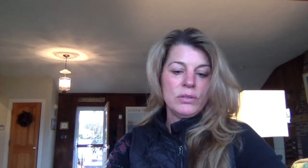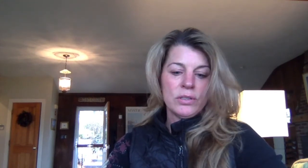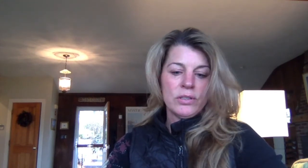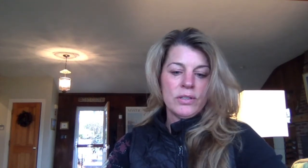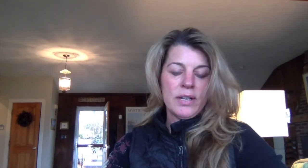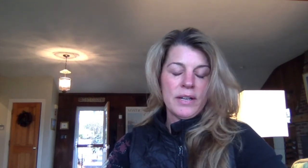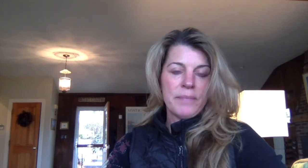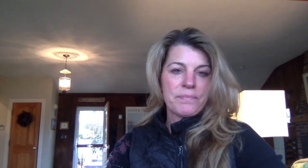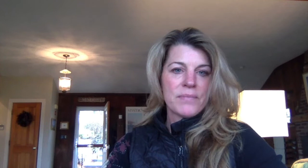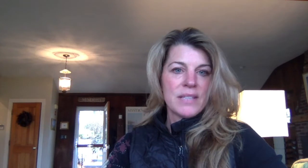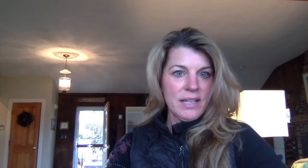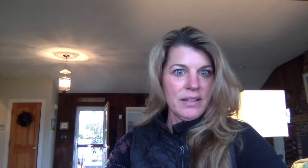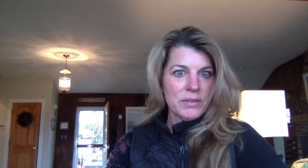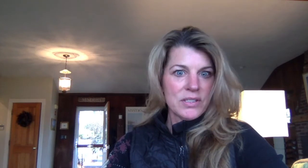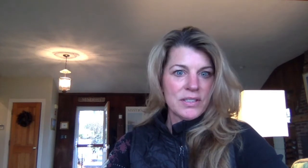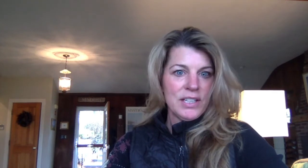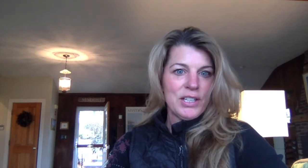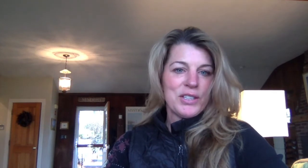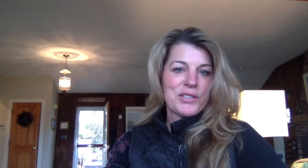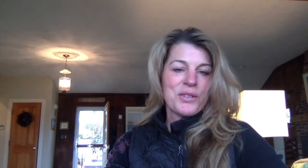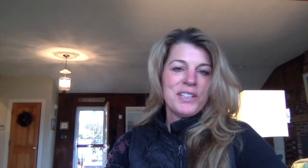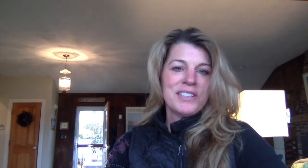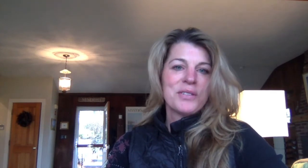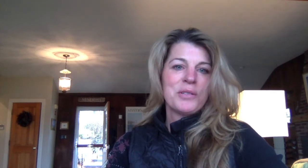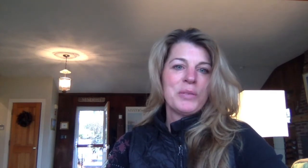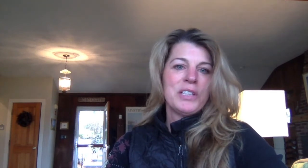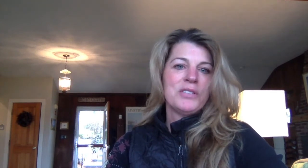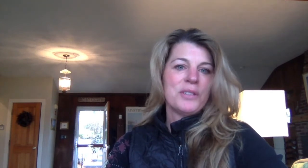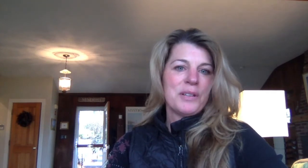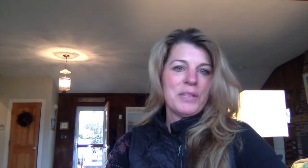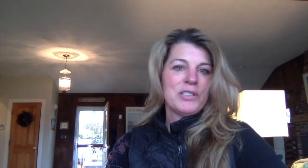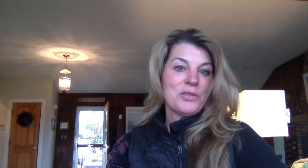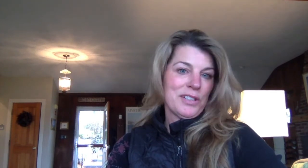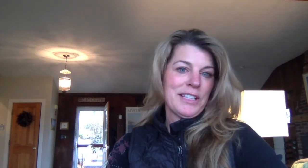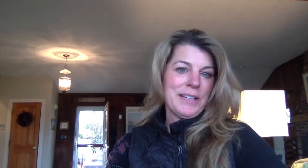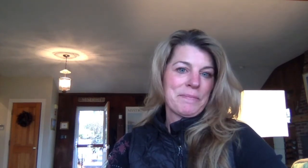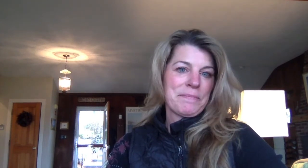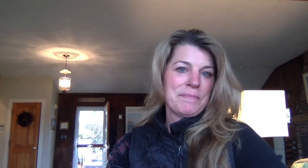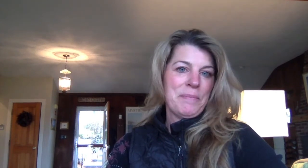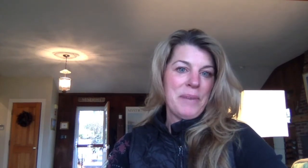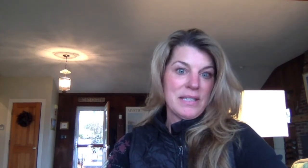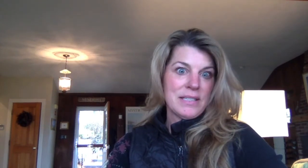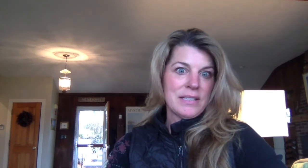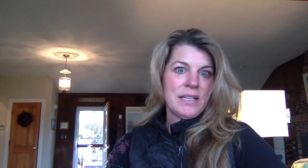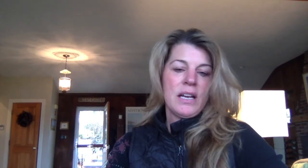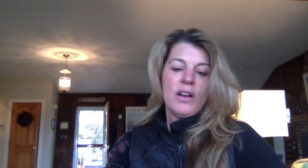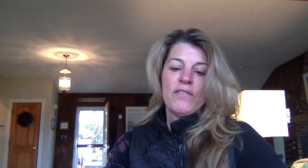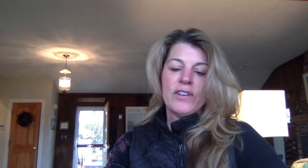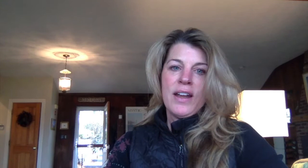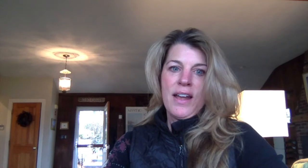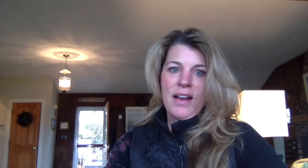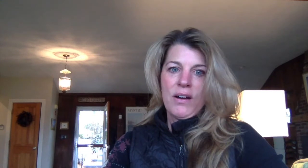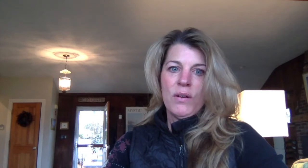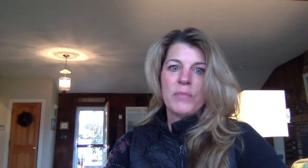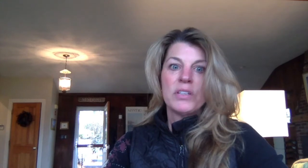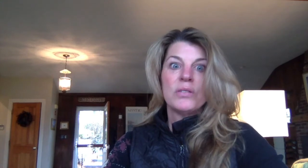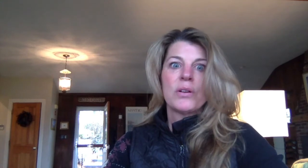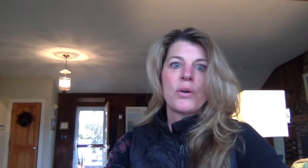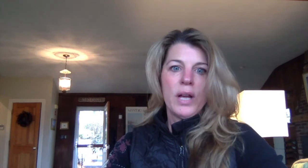learn sign language so he's going to be joining me shortly but for now I'm gonna do a quick